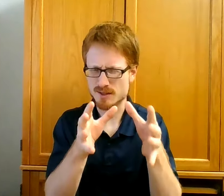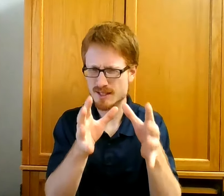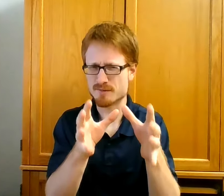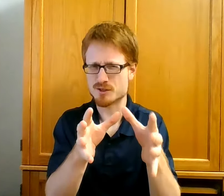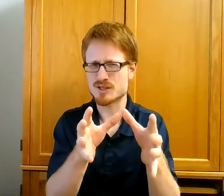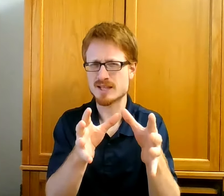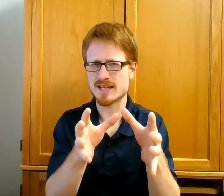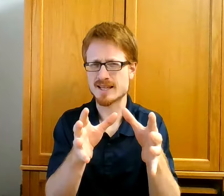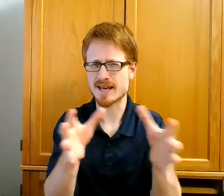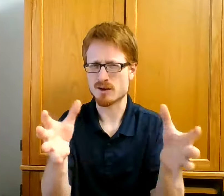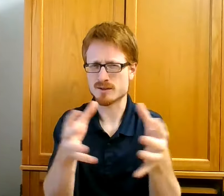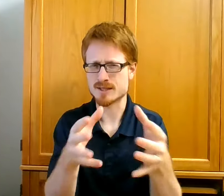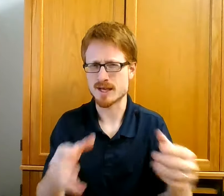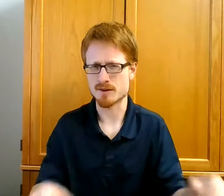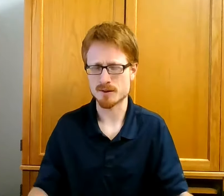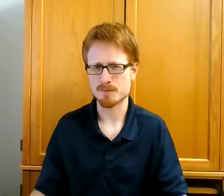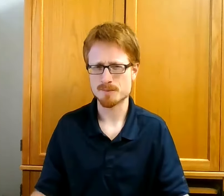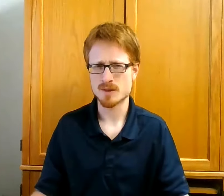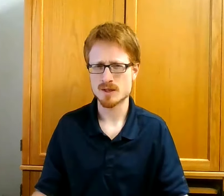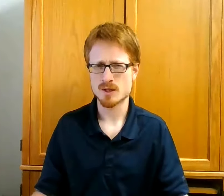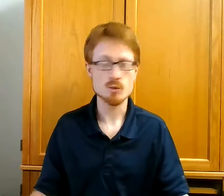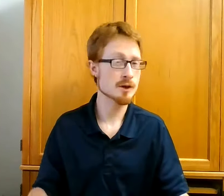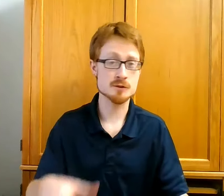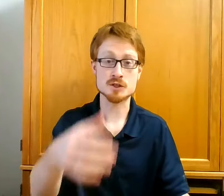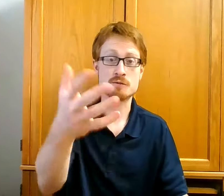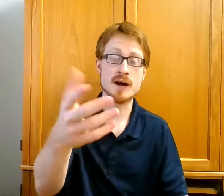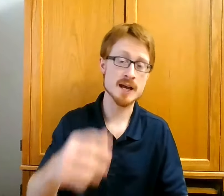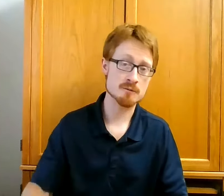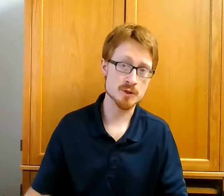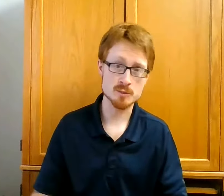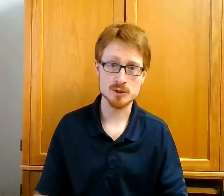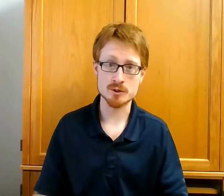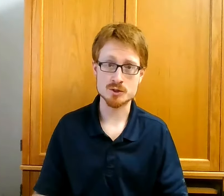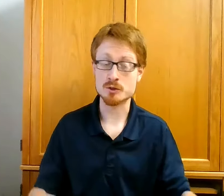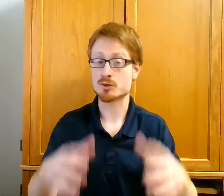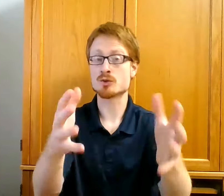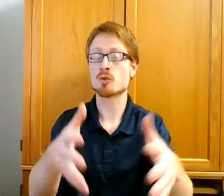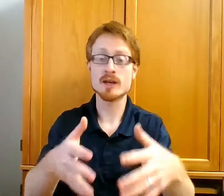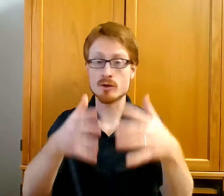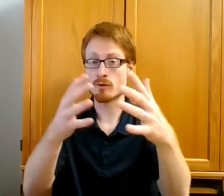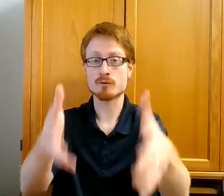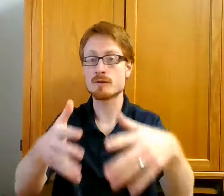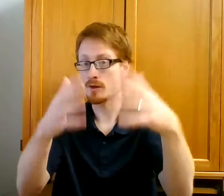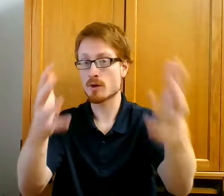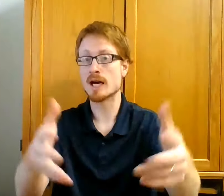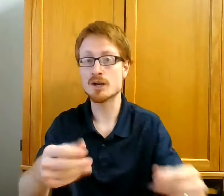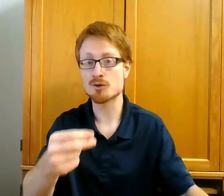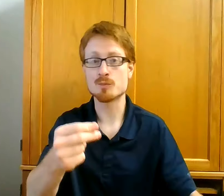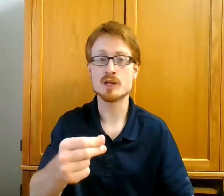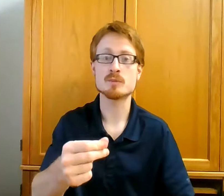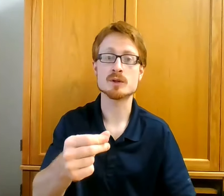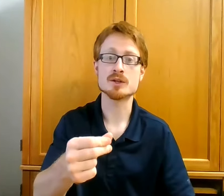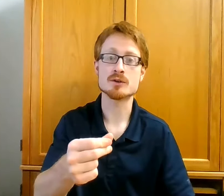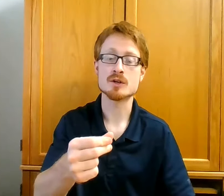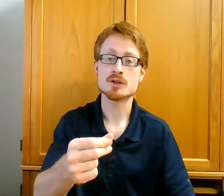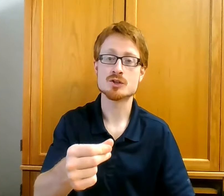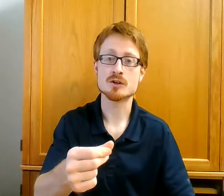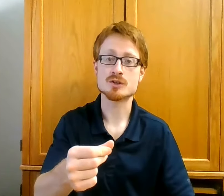live just like that all together? What if just five people in your church, or 20 or 50 or 100 people in your church,